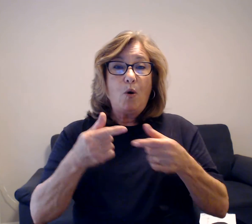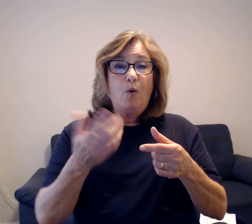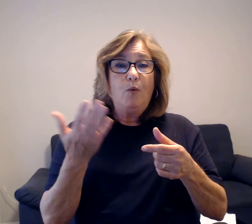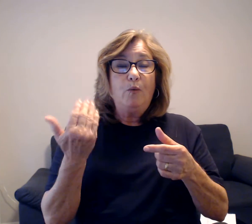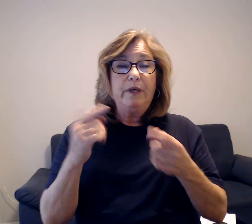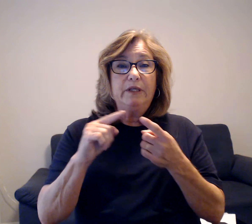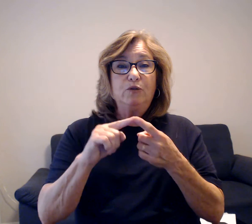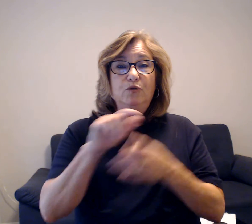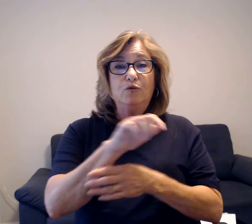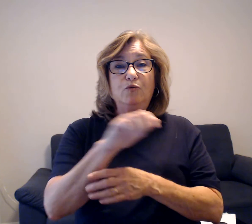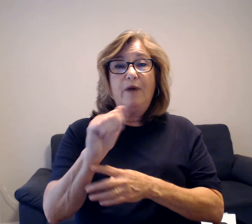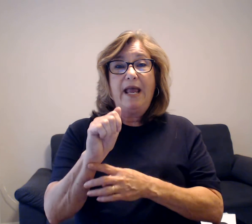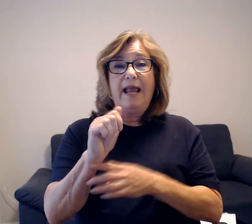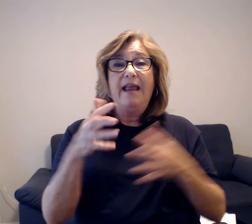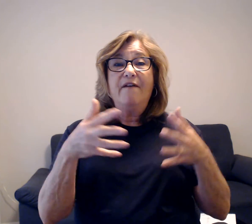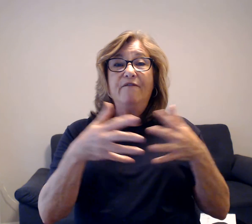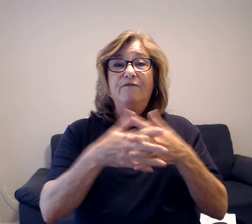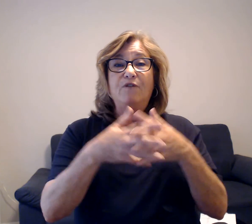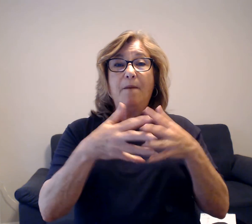in the mountains.